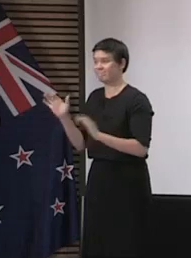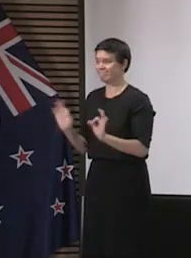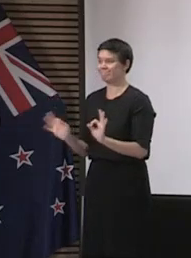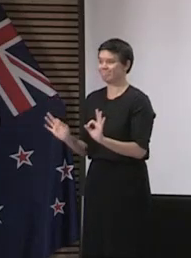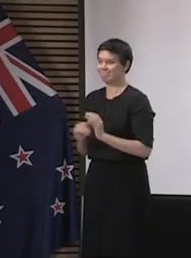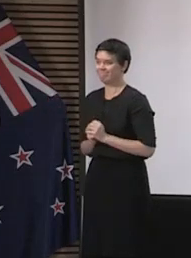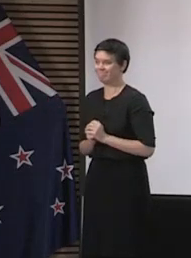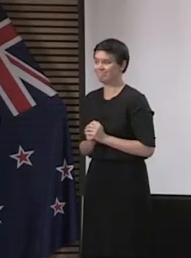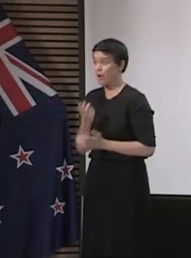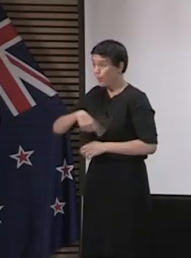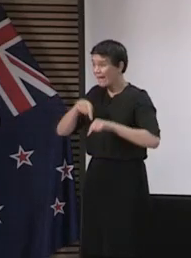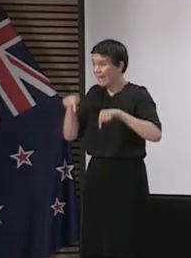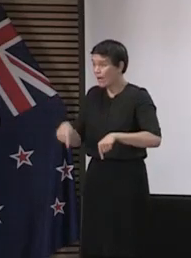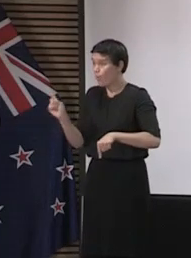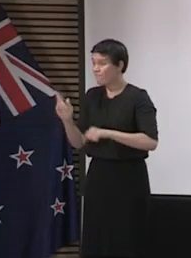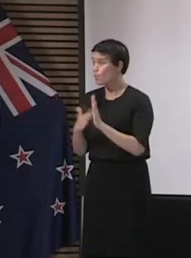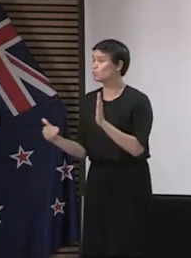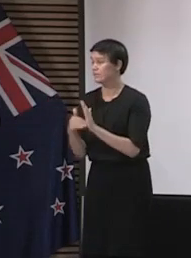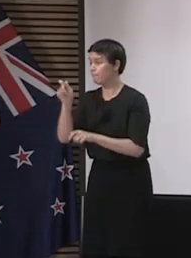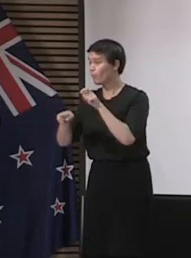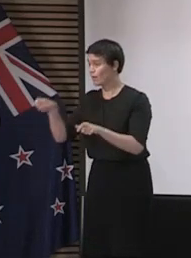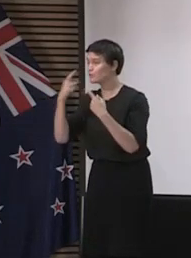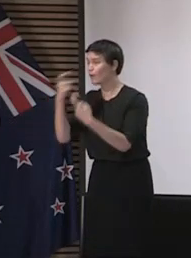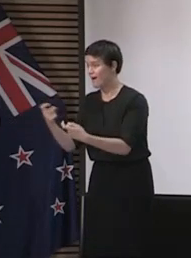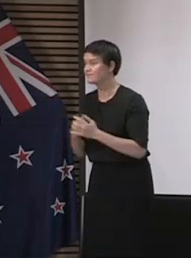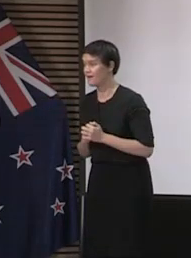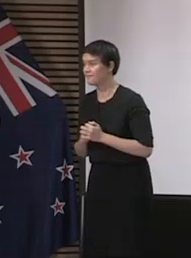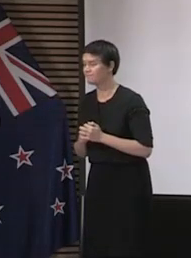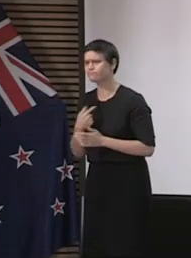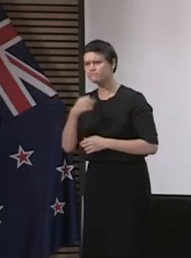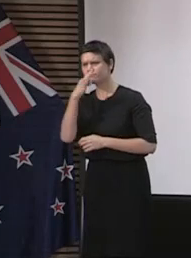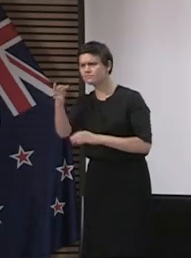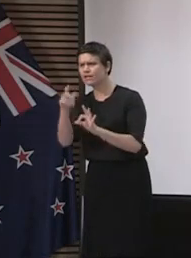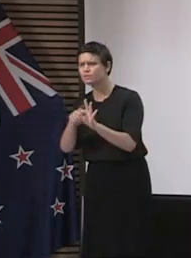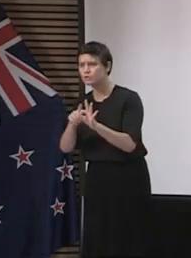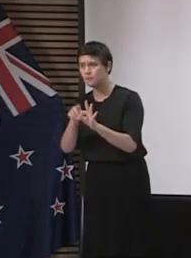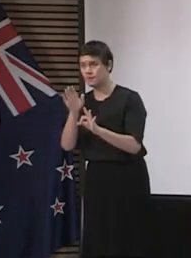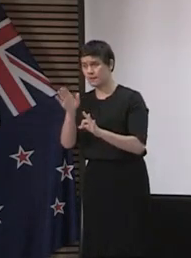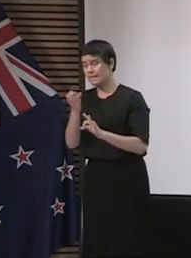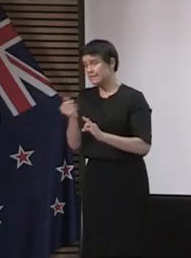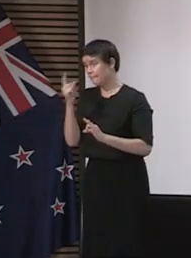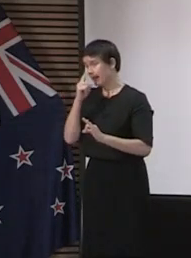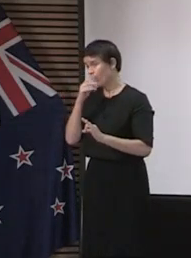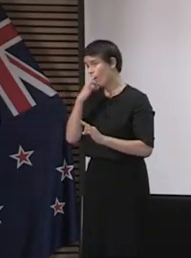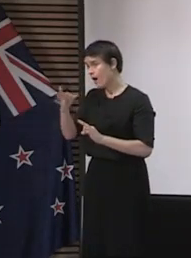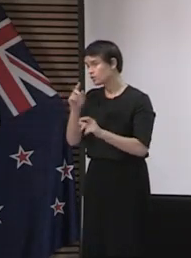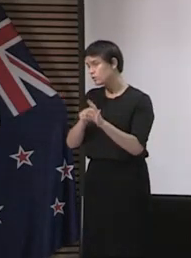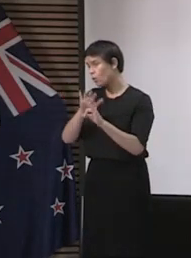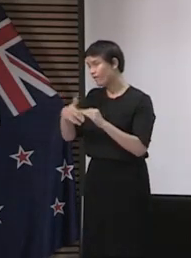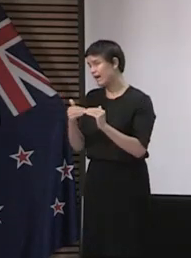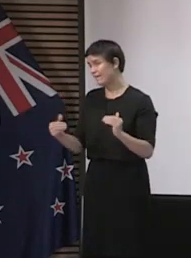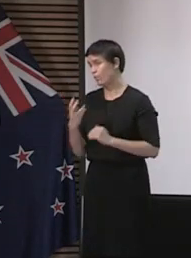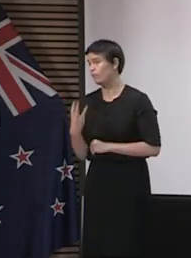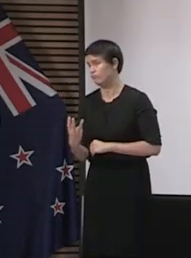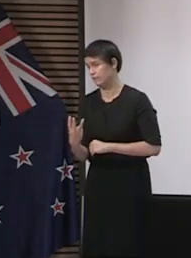do is to look after the New Zealand population. A few things on behalf of people that have just asked us questions around Level 3. People have been told to keep to their local area under